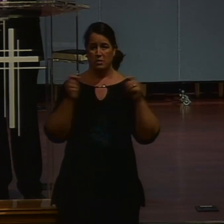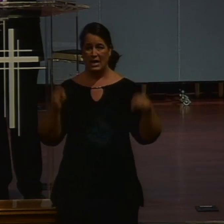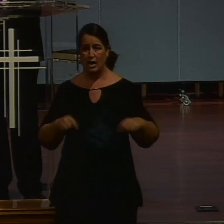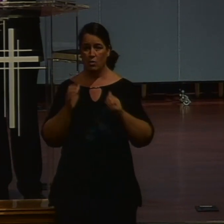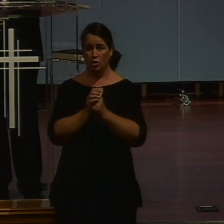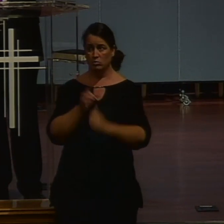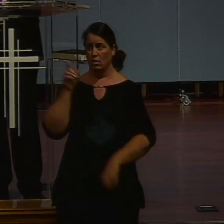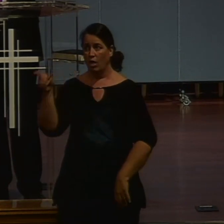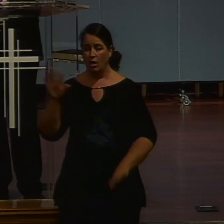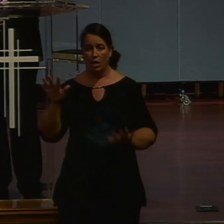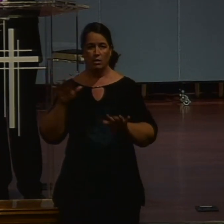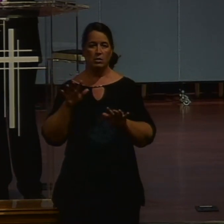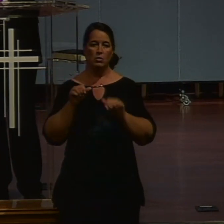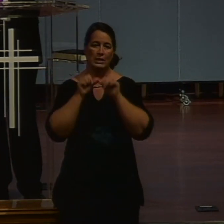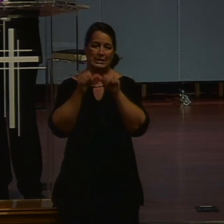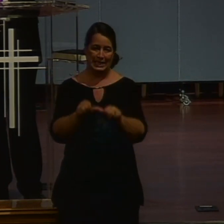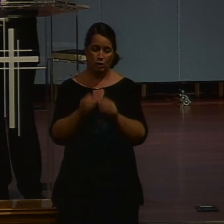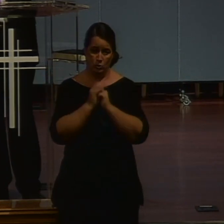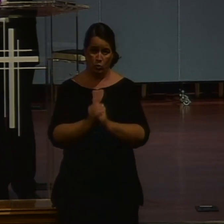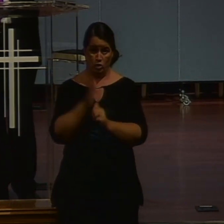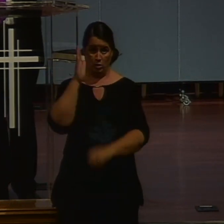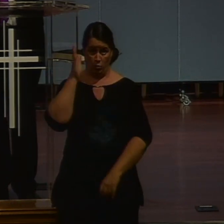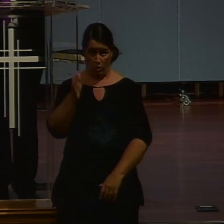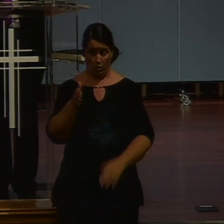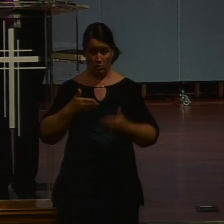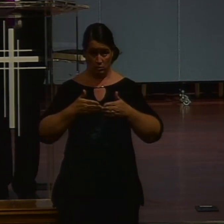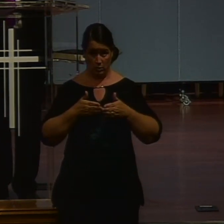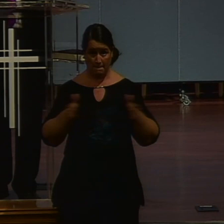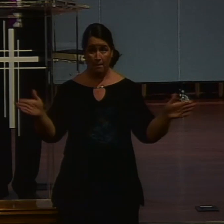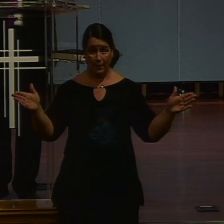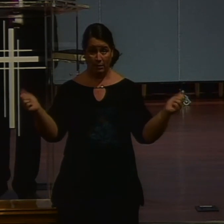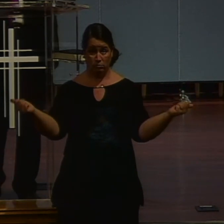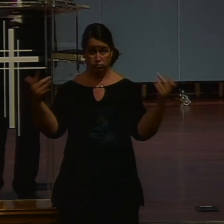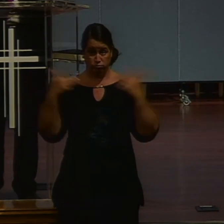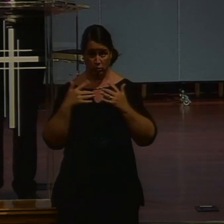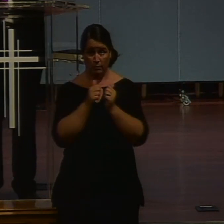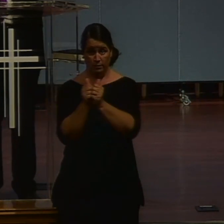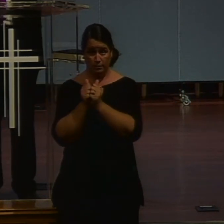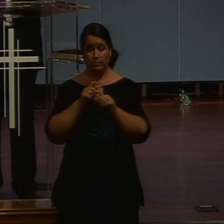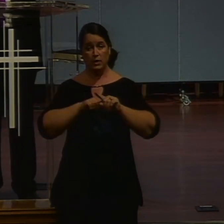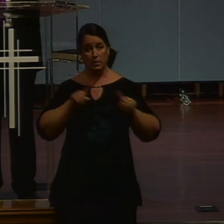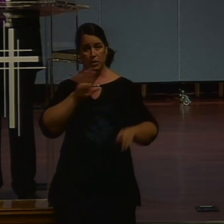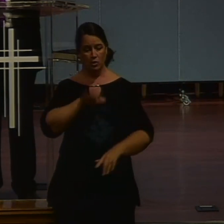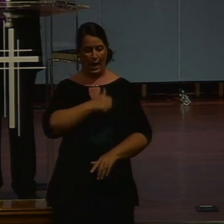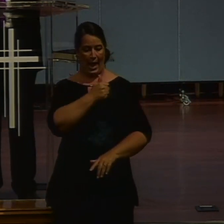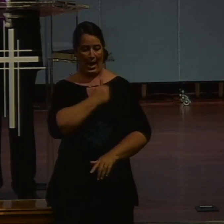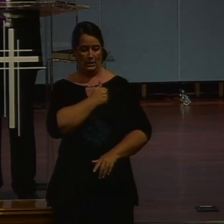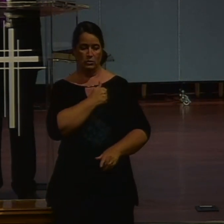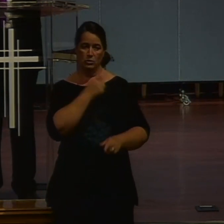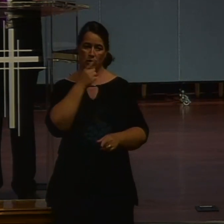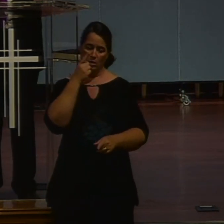continue. To worship. In public. But dear ones. MacArthur. Had it right. It's the heart. Attitude. First.